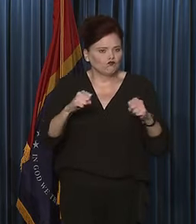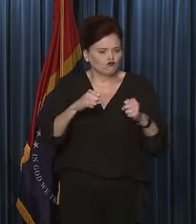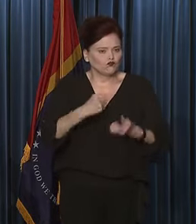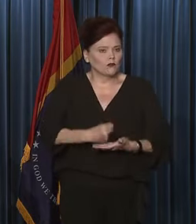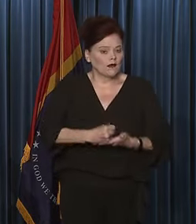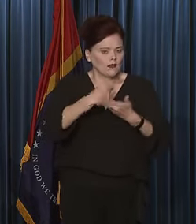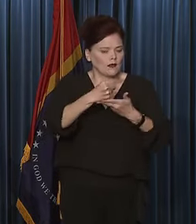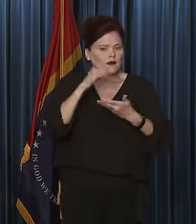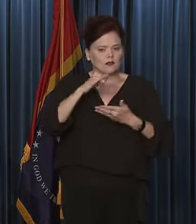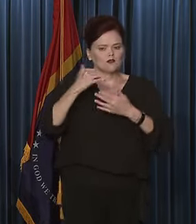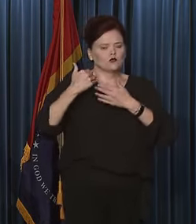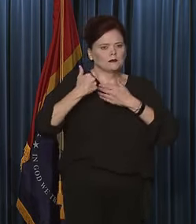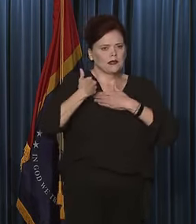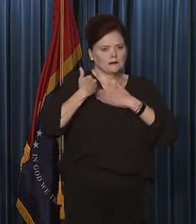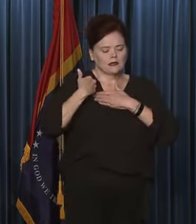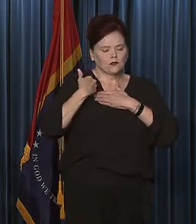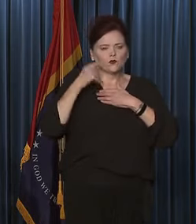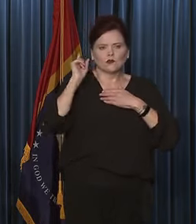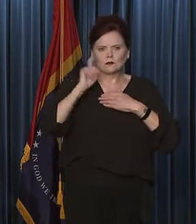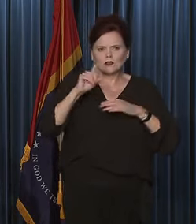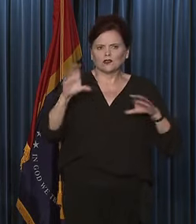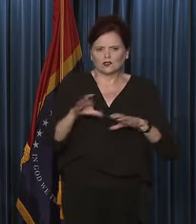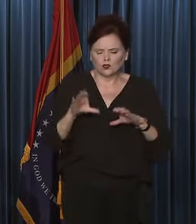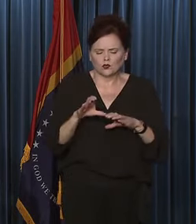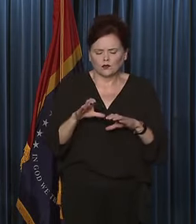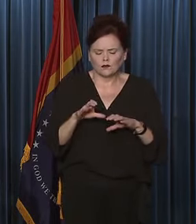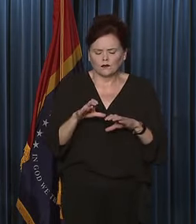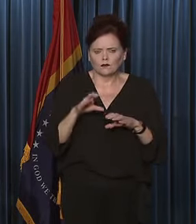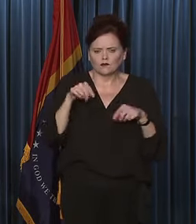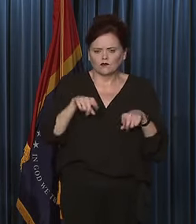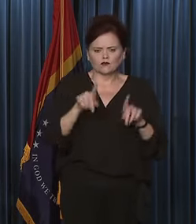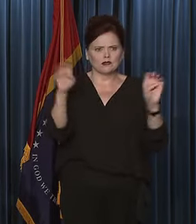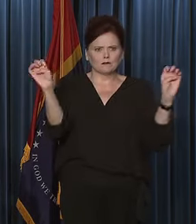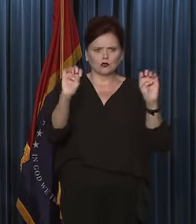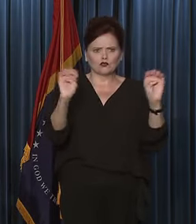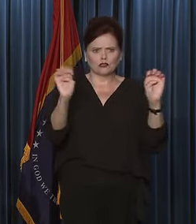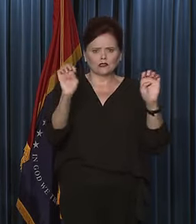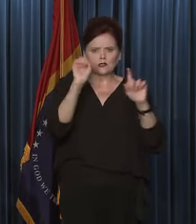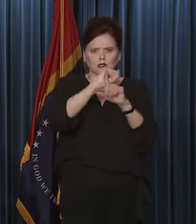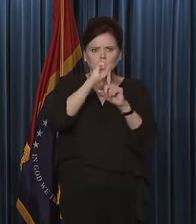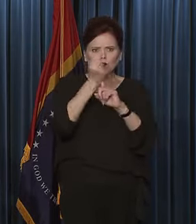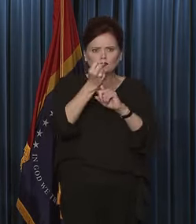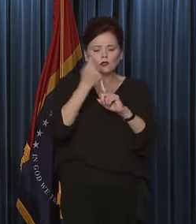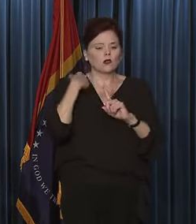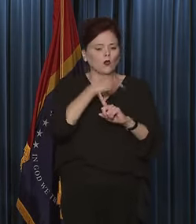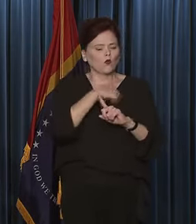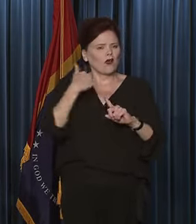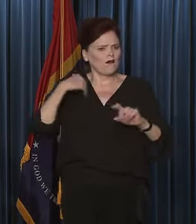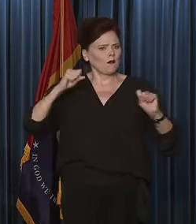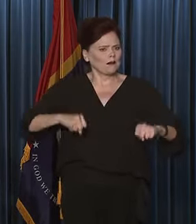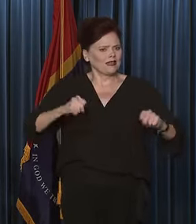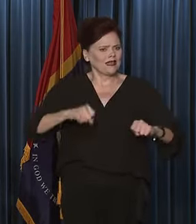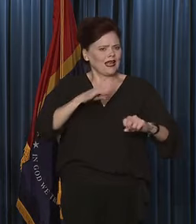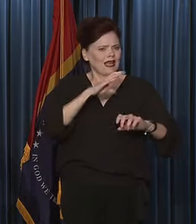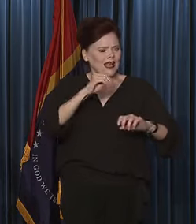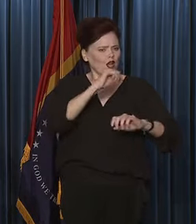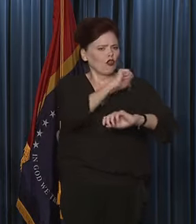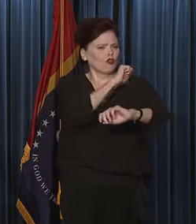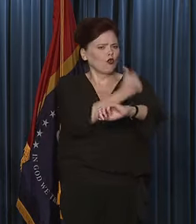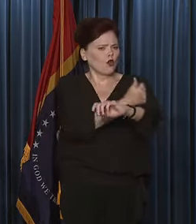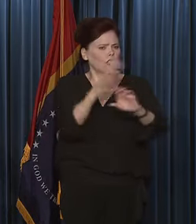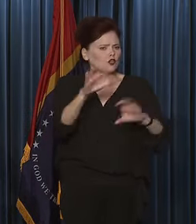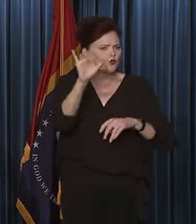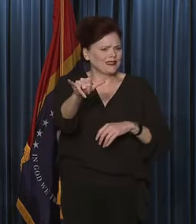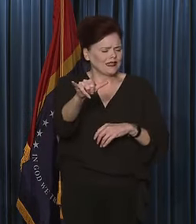that was a responsibility that had to be fulfilled. And in an emergency situation, we had the ability and the authority to do so.